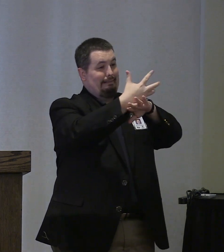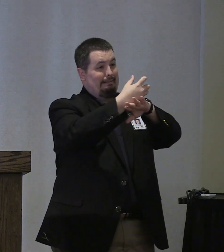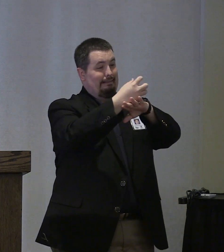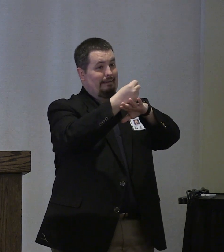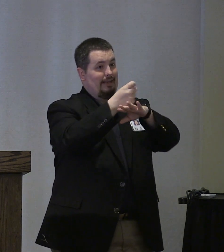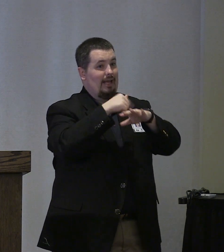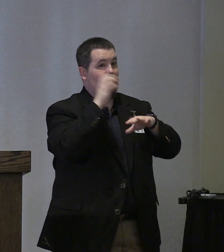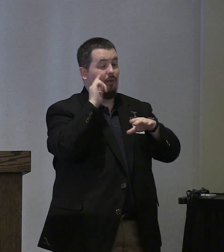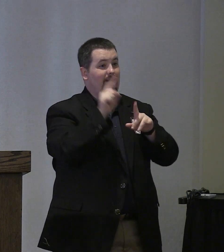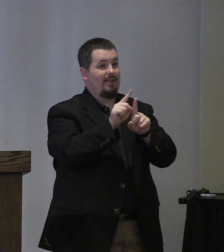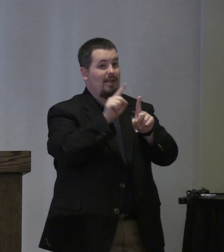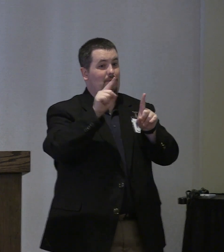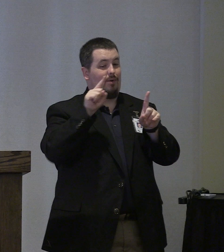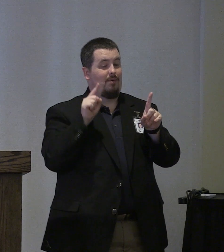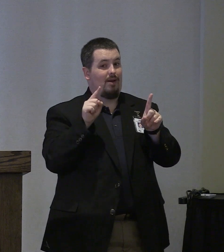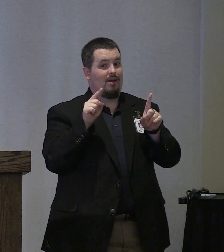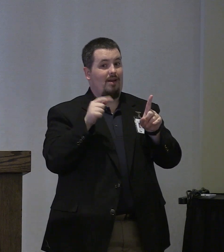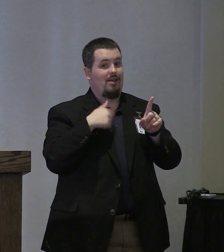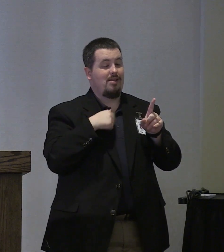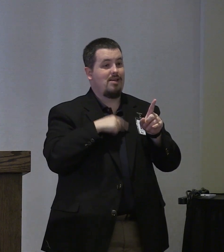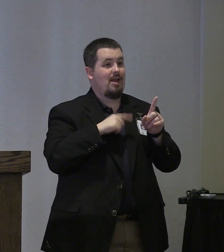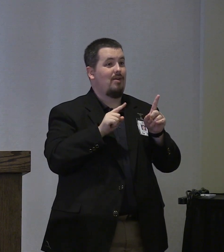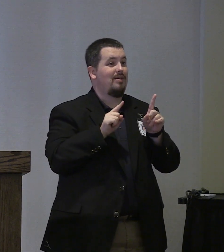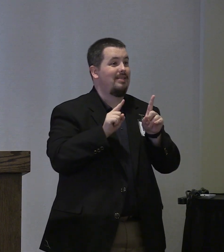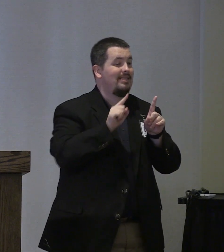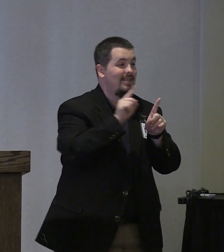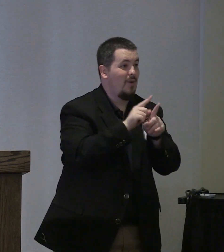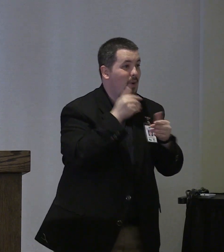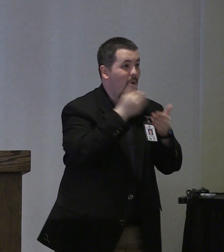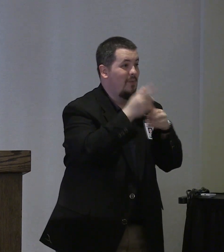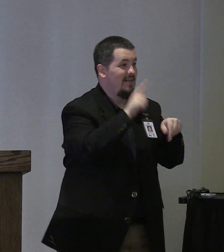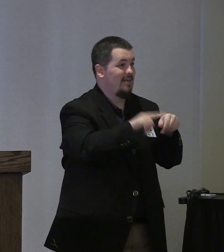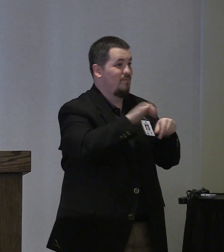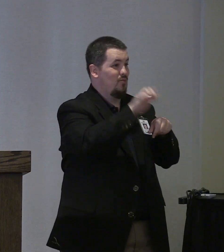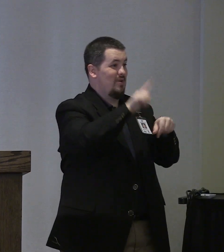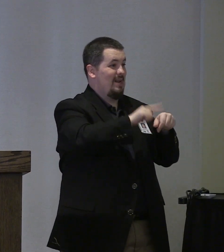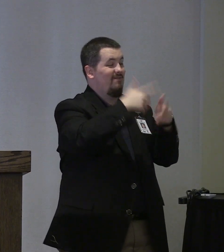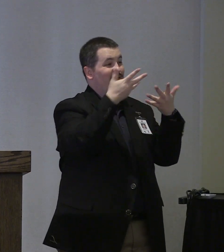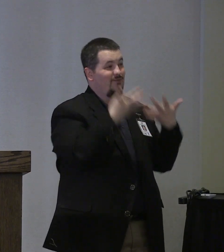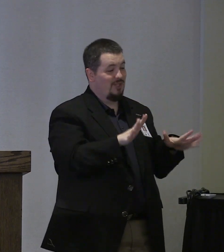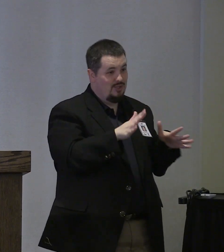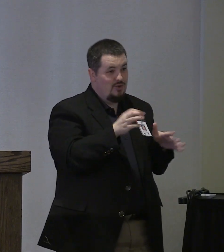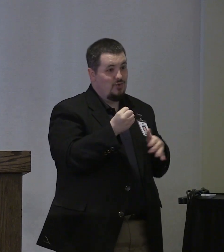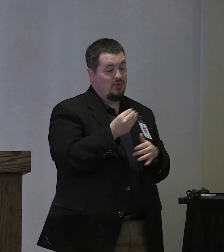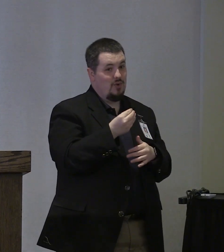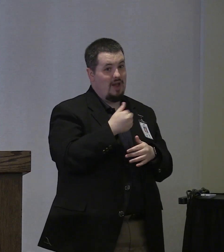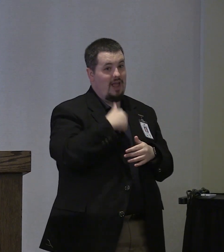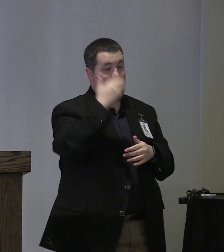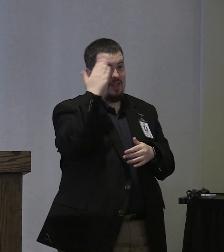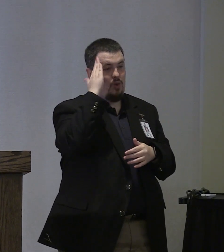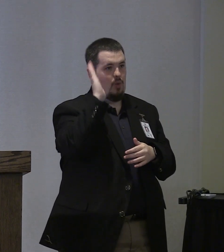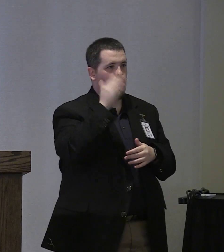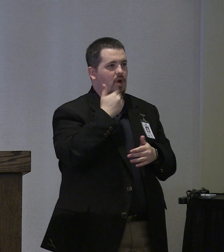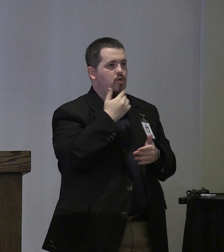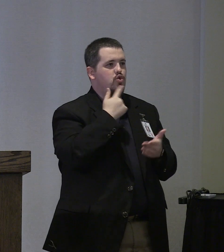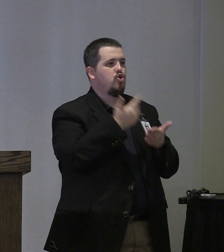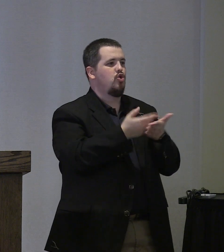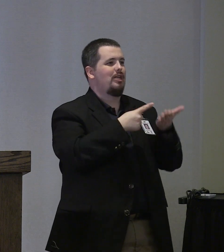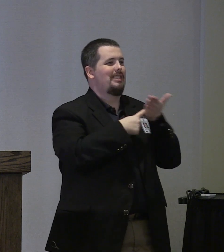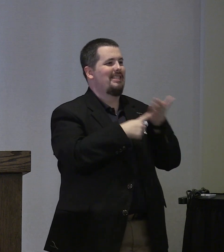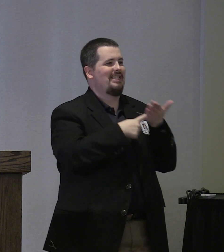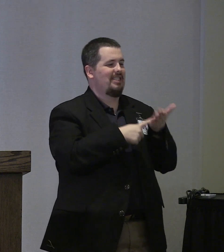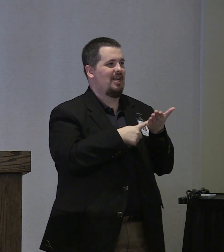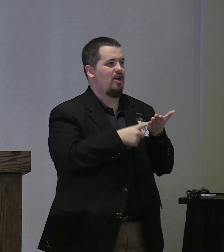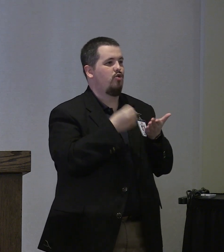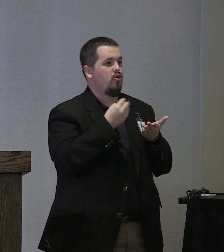i i'll step away from the microphone and i'll step back up when it's just about time for your turn to be over but i know that we'll have a really good discussion here today